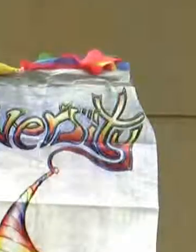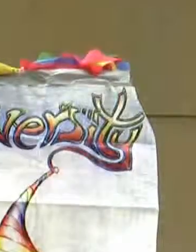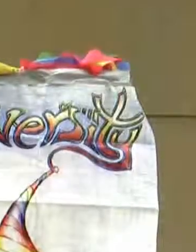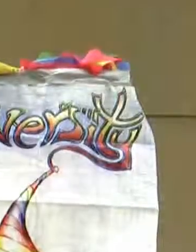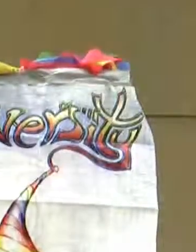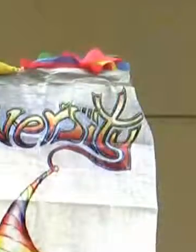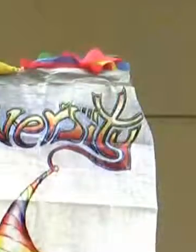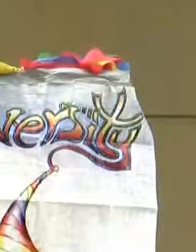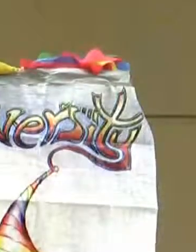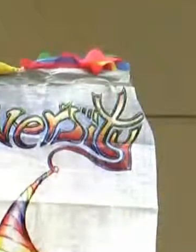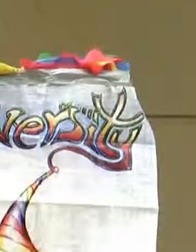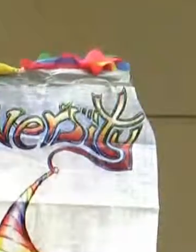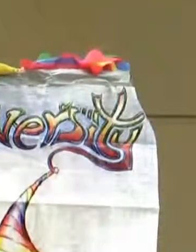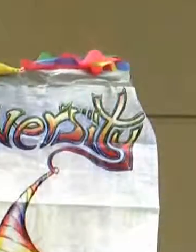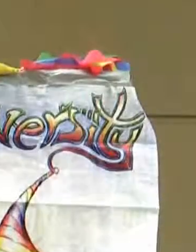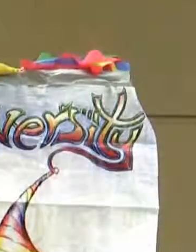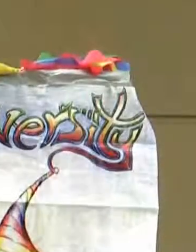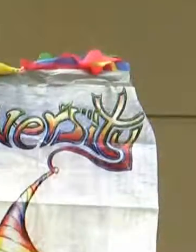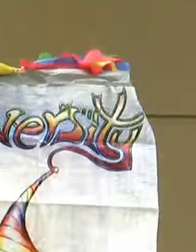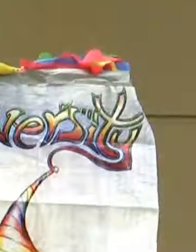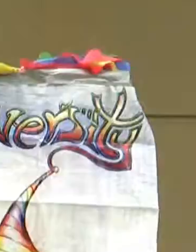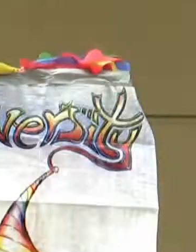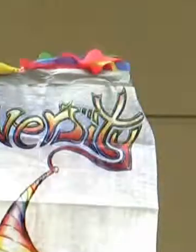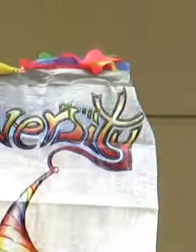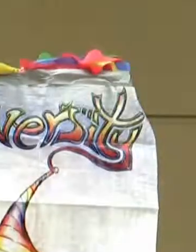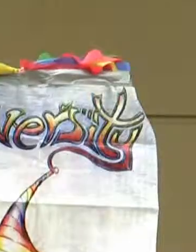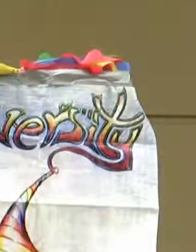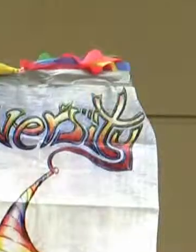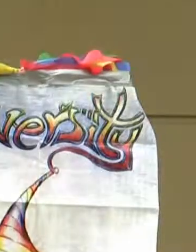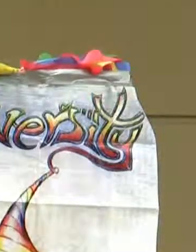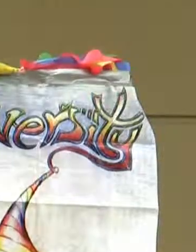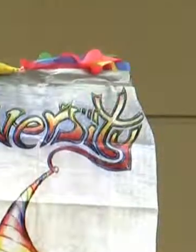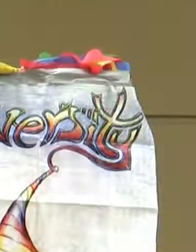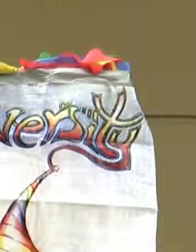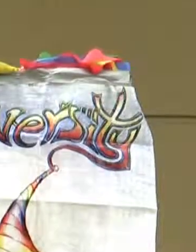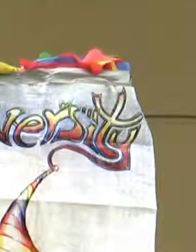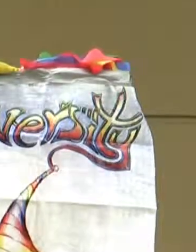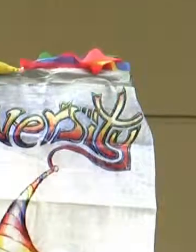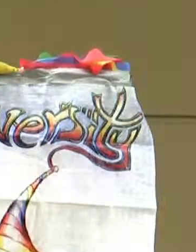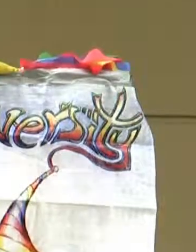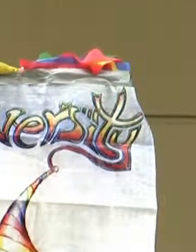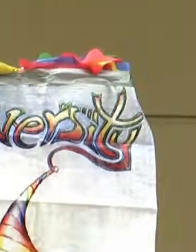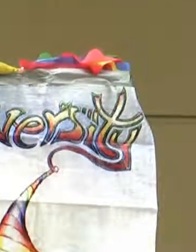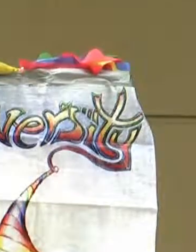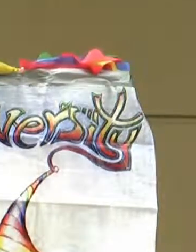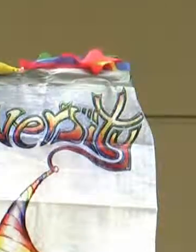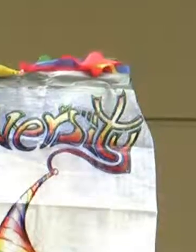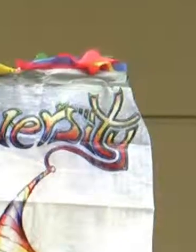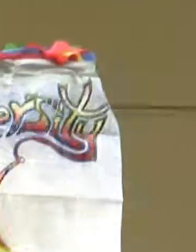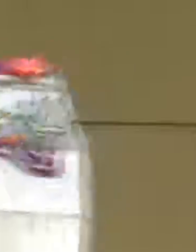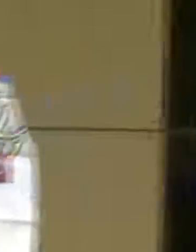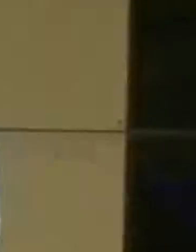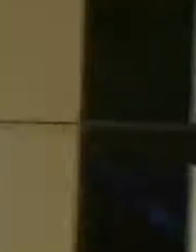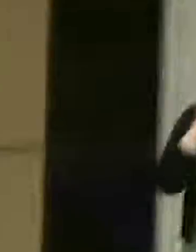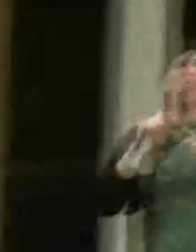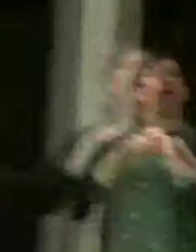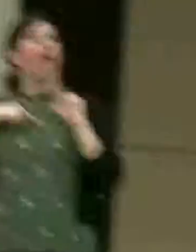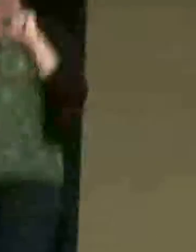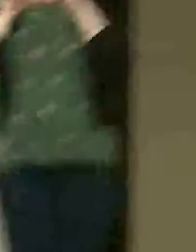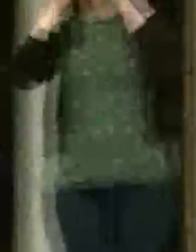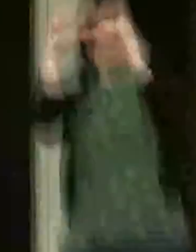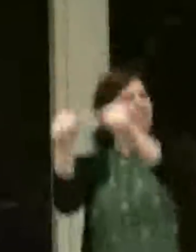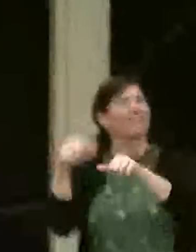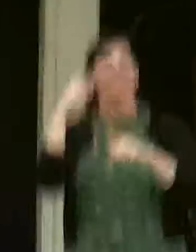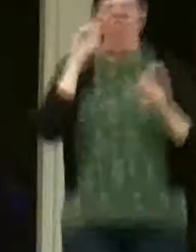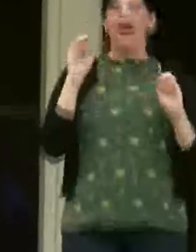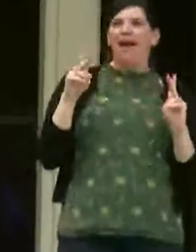the diversity club, and she got me to come to a meeting, which is really interesting. And then I got kind of just like stuck with me. I was like, okay,